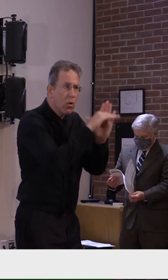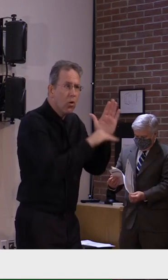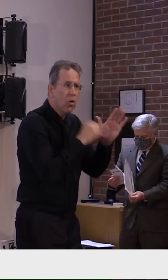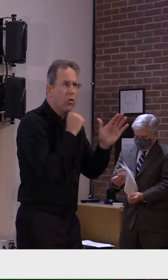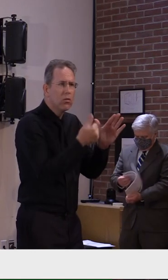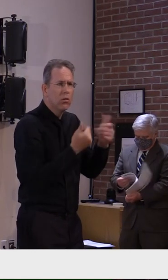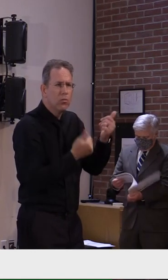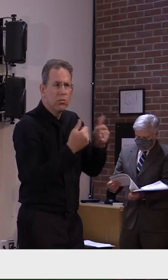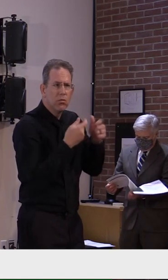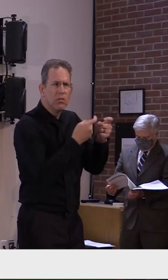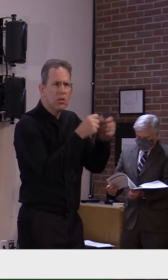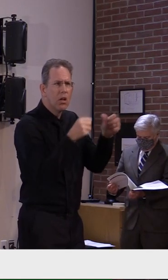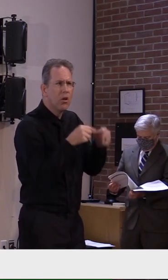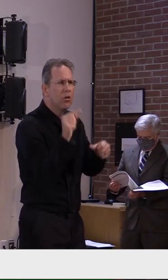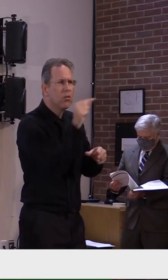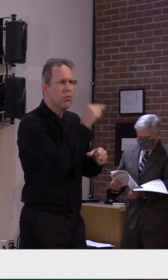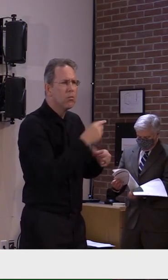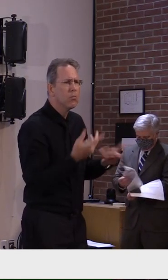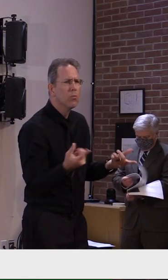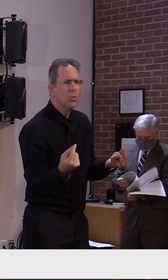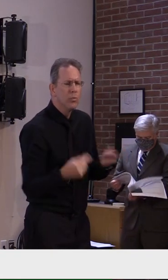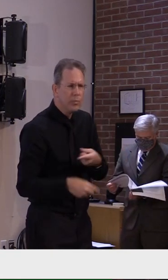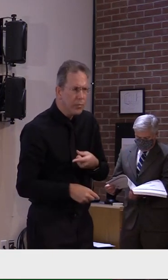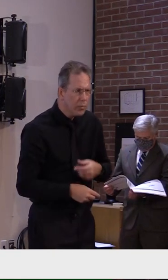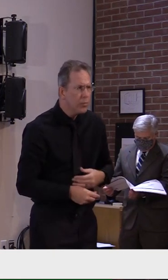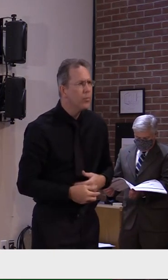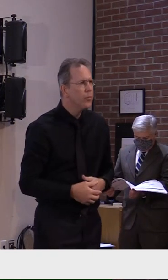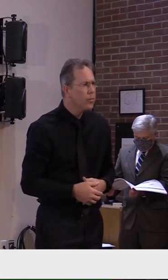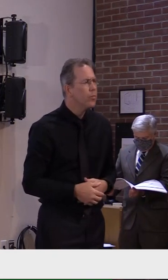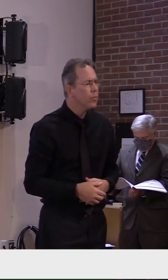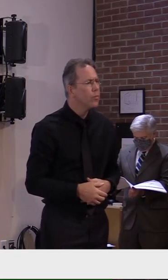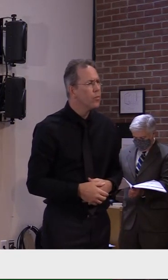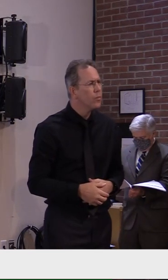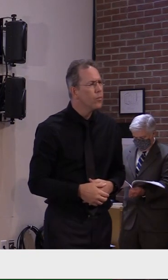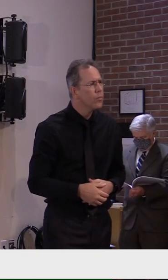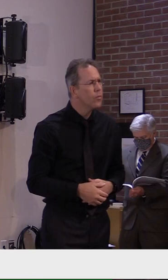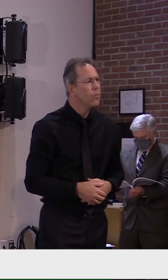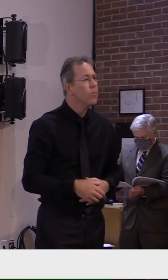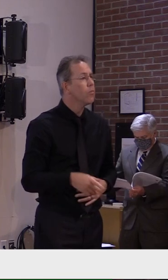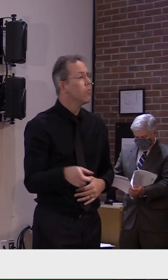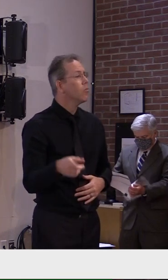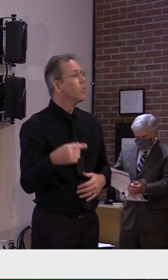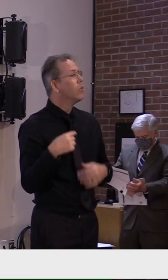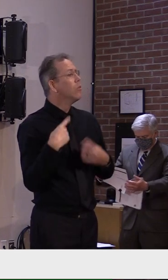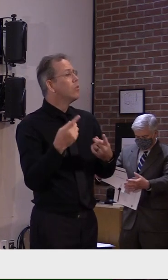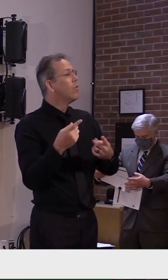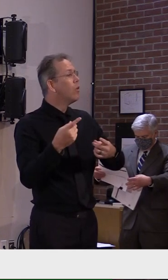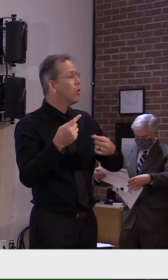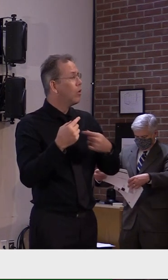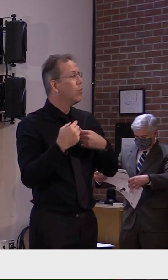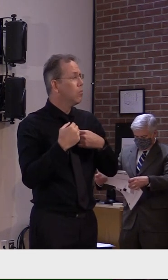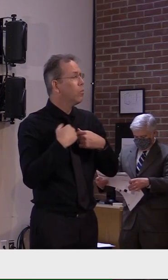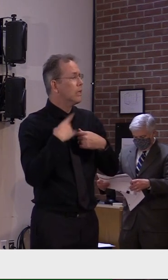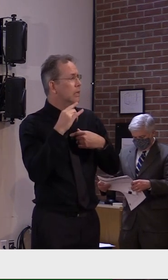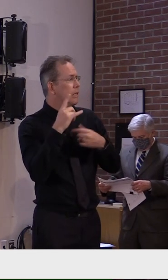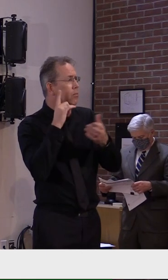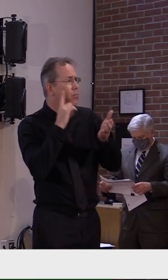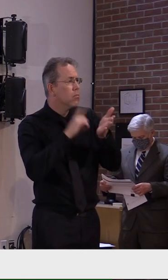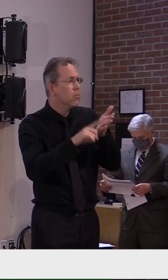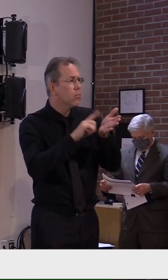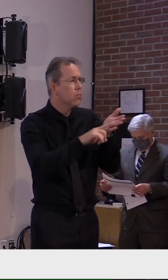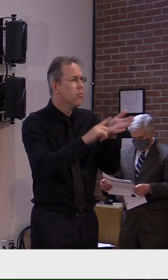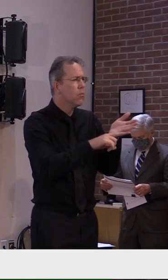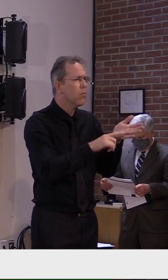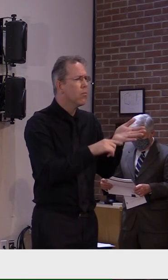237 assessments have been done. Again, the vast majority of folks are largely in compliance. A few places with